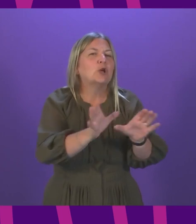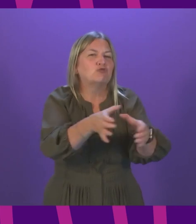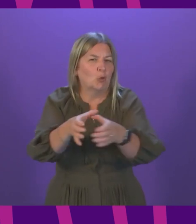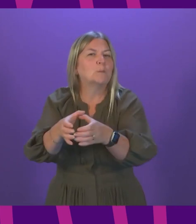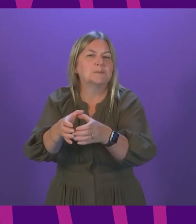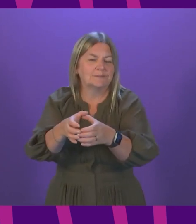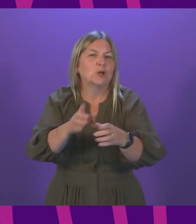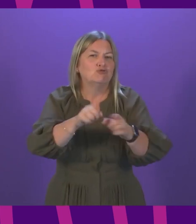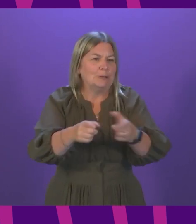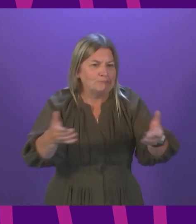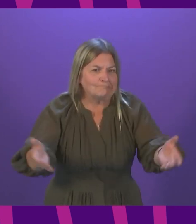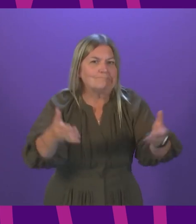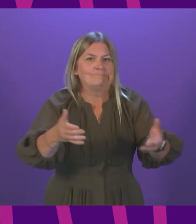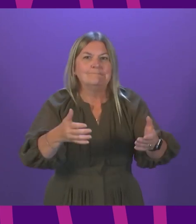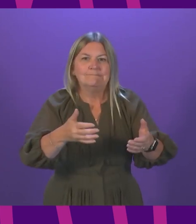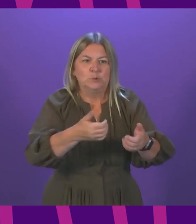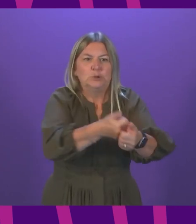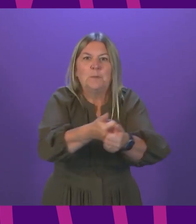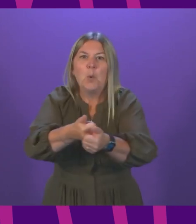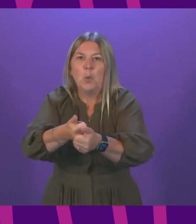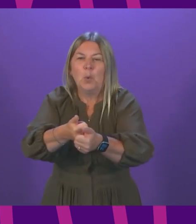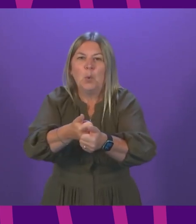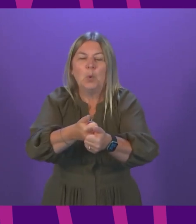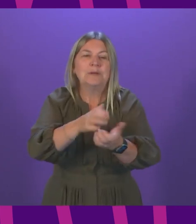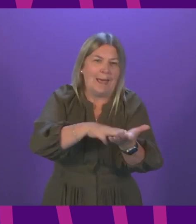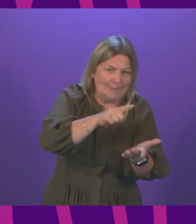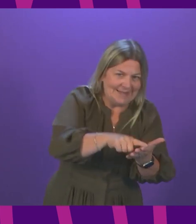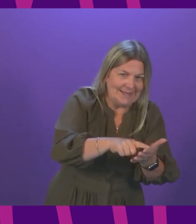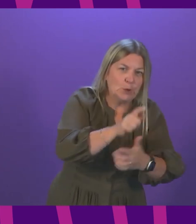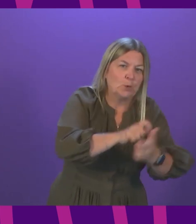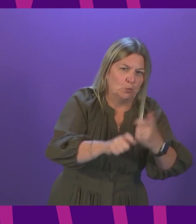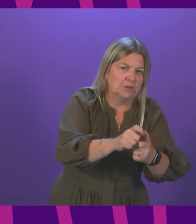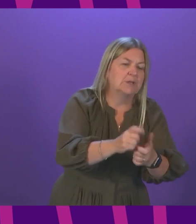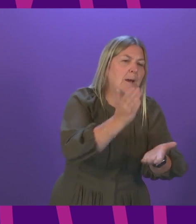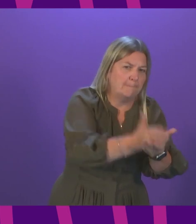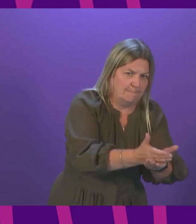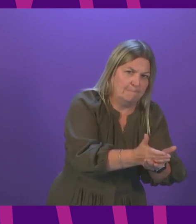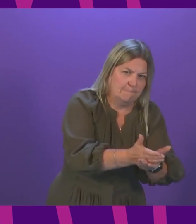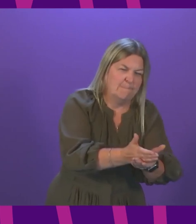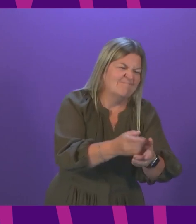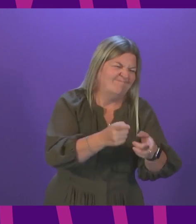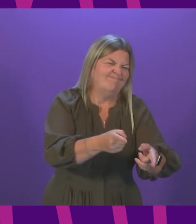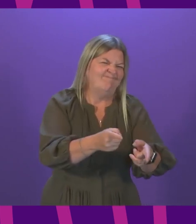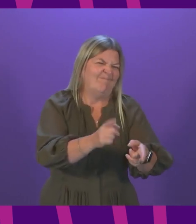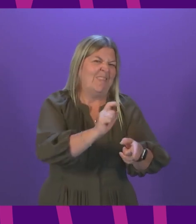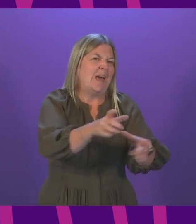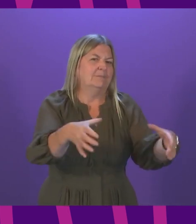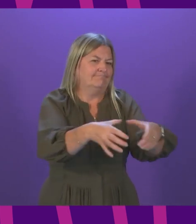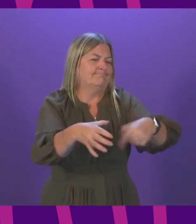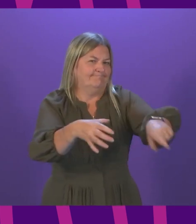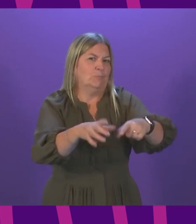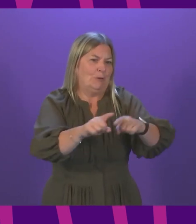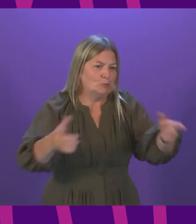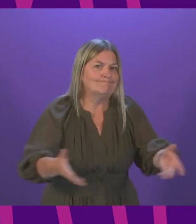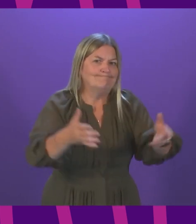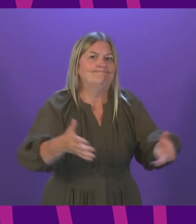uptake levels as high as we want them to be. And people in our ethnic minority communities are certainly in that category. So there's a range